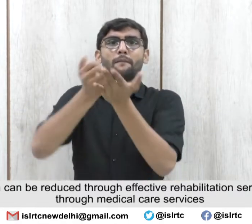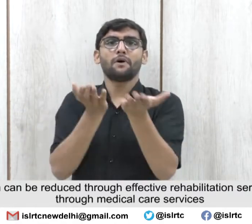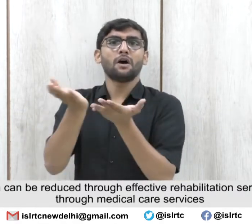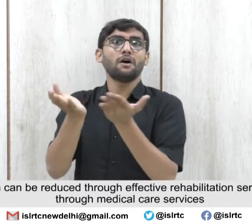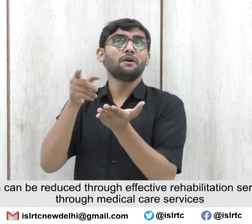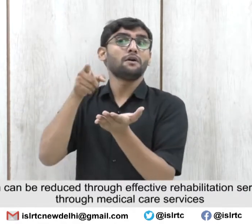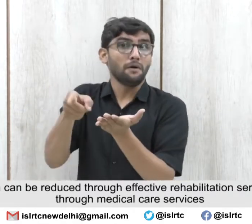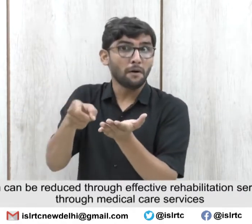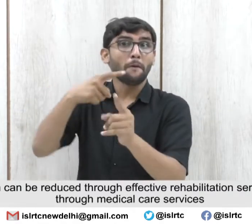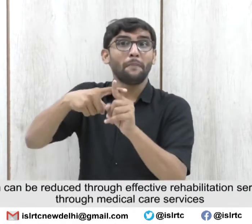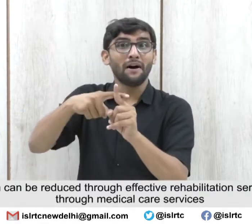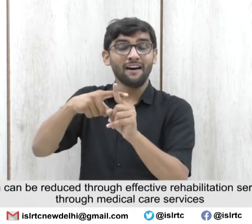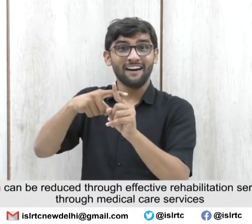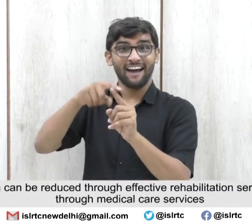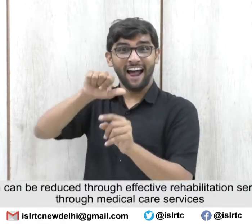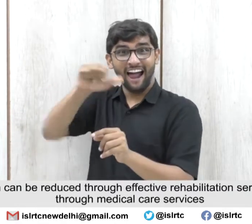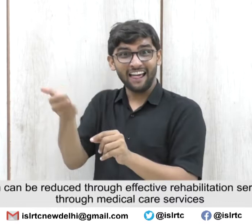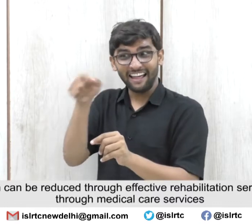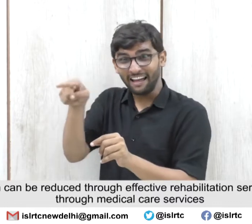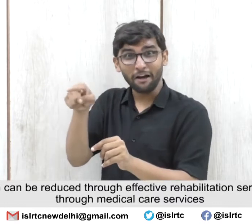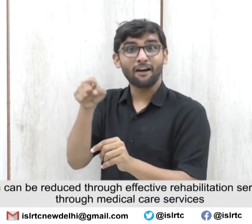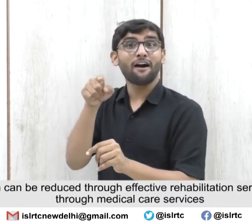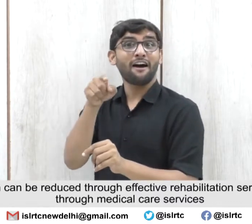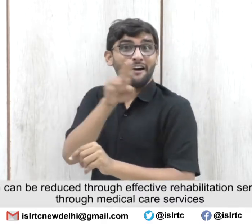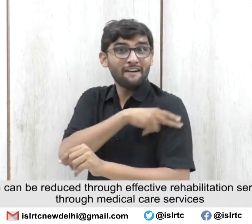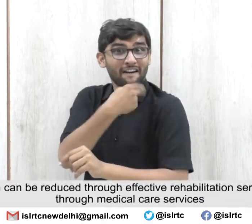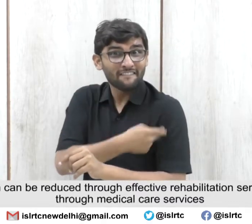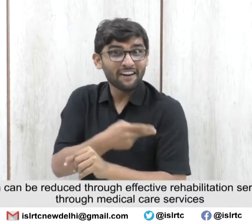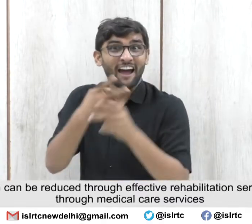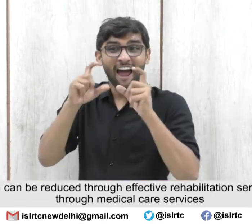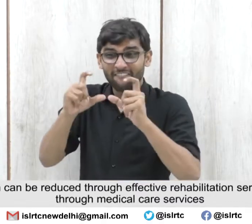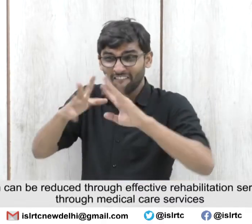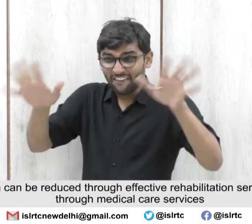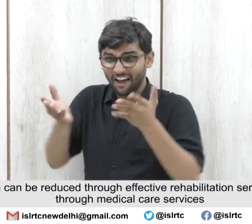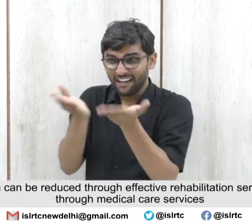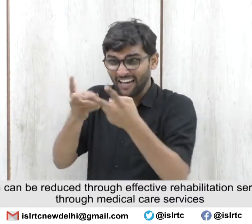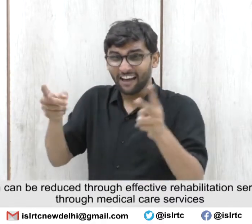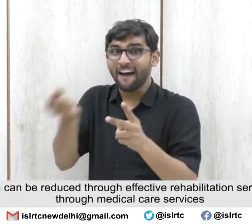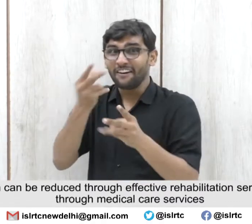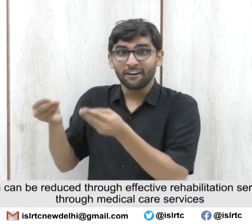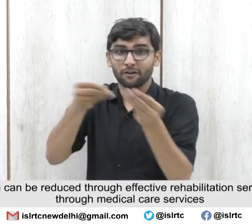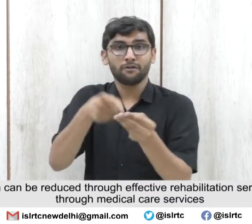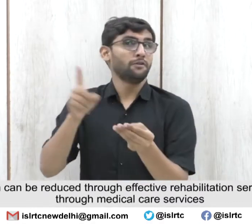and not just through medical care